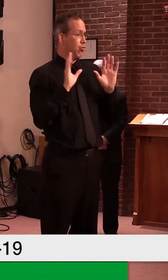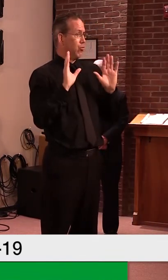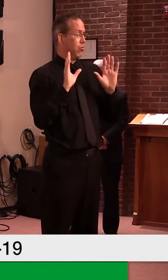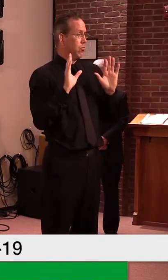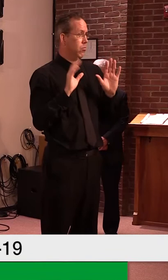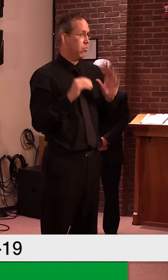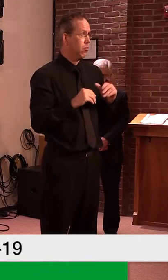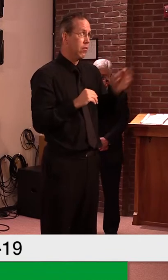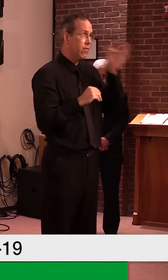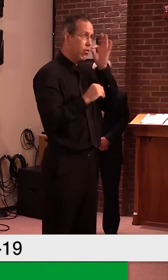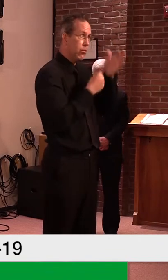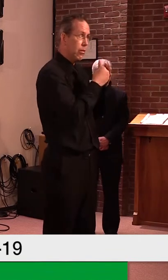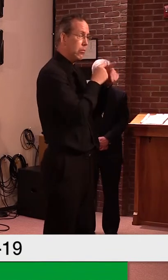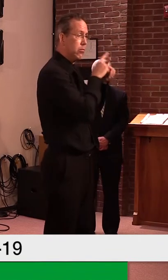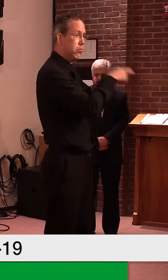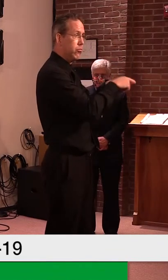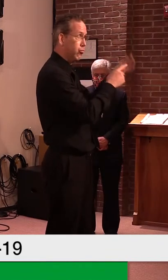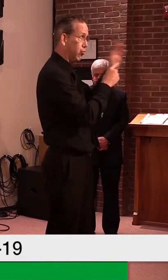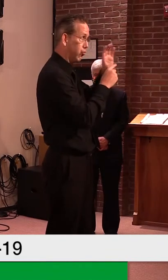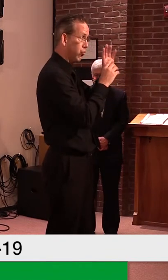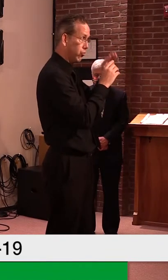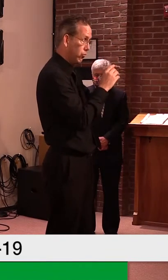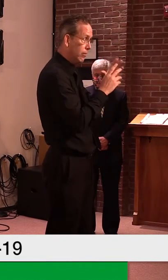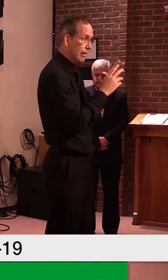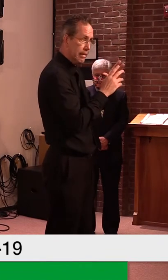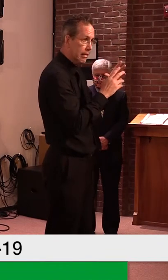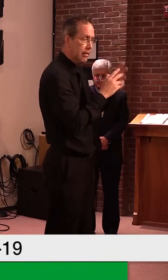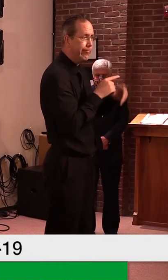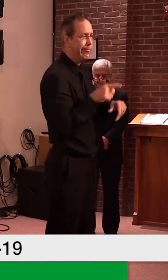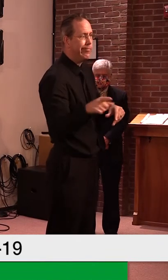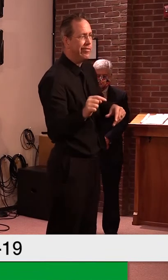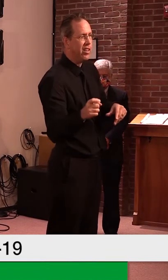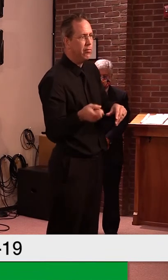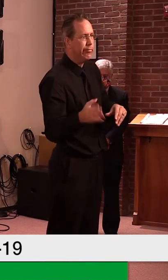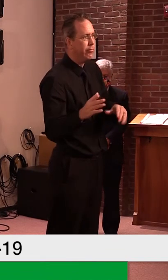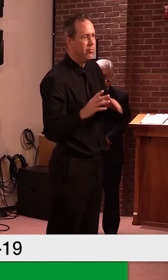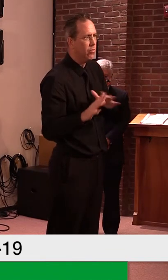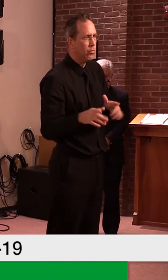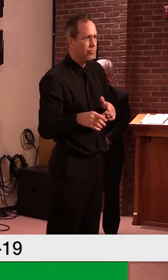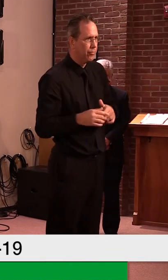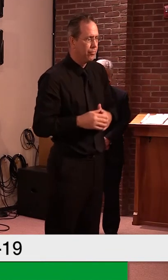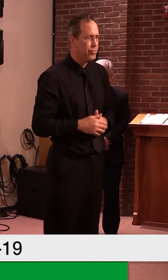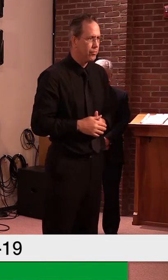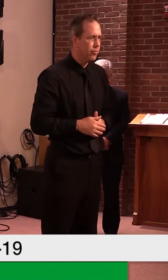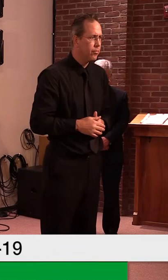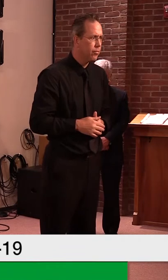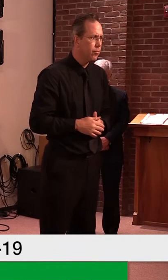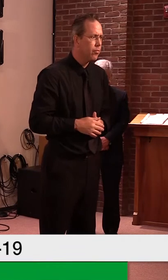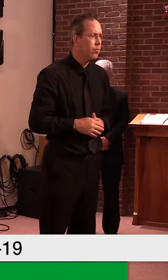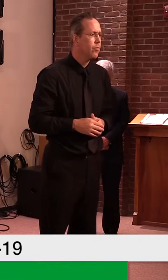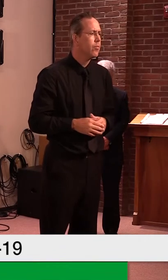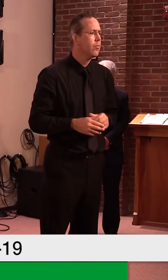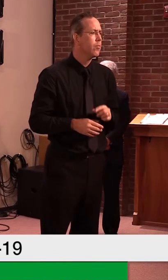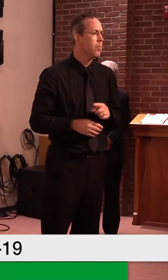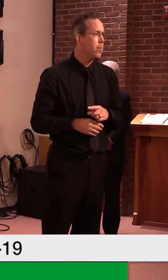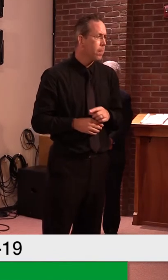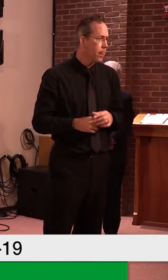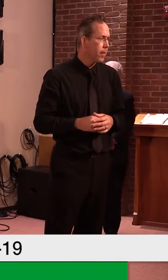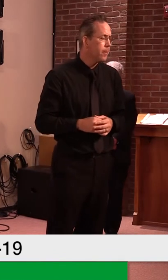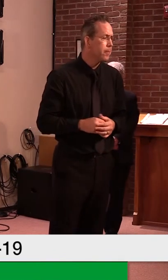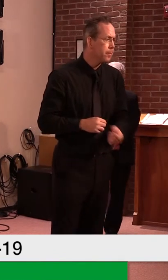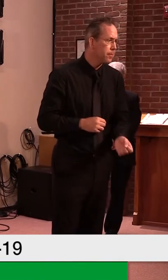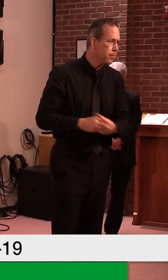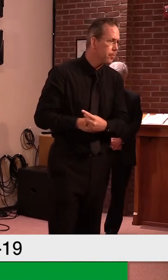If, you're referencing, uh, the CARES Act limitations as, as far as the front line workers are concerned with, there are other